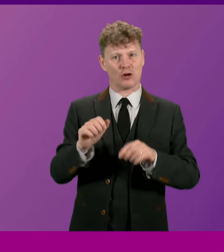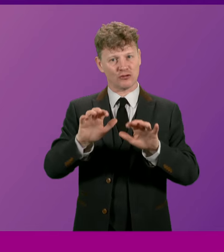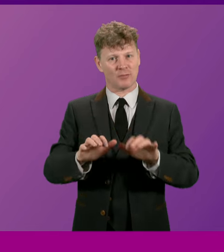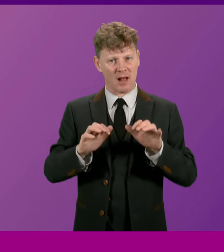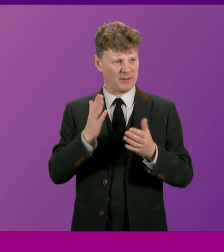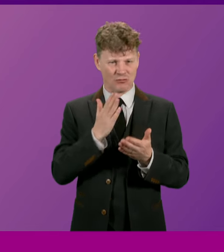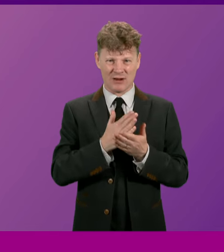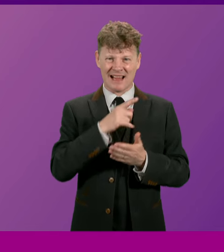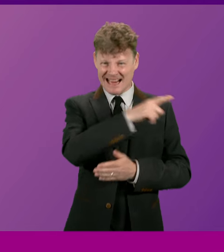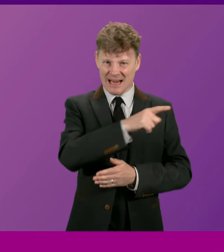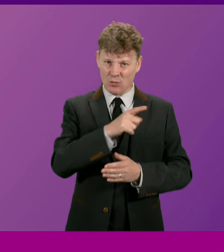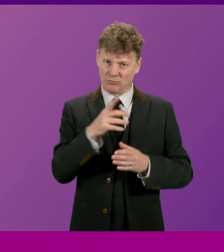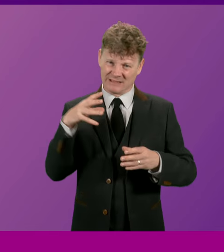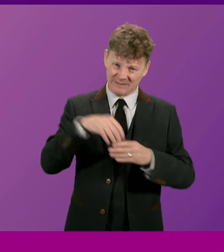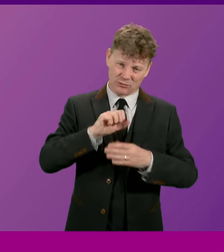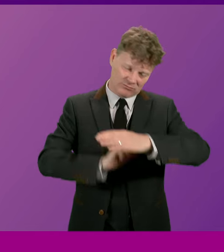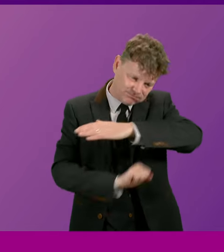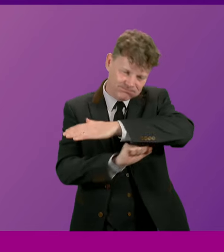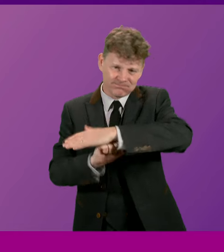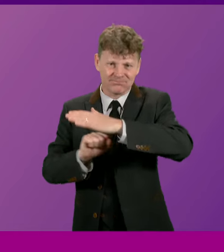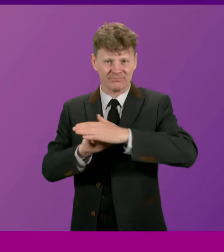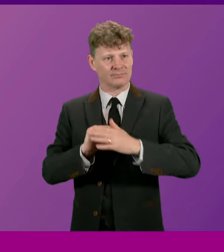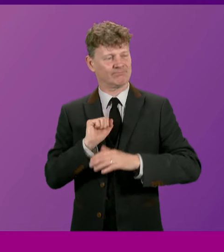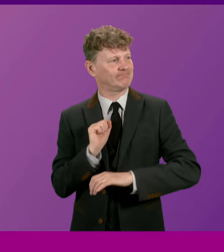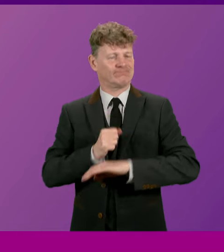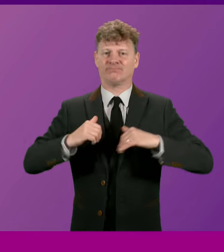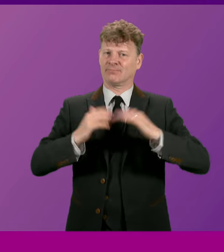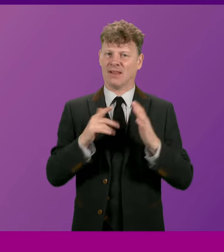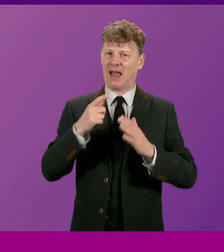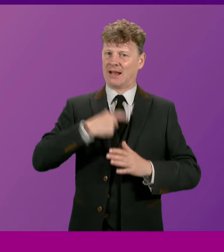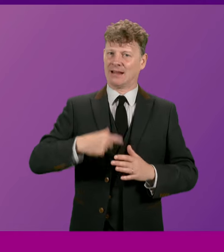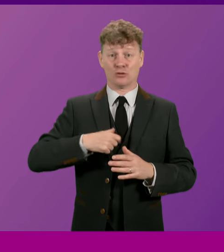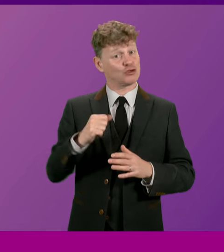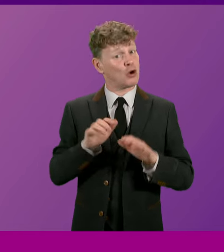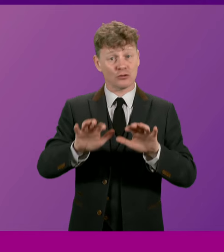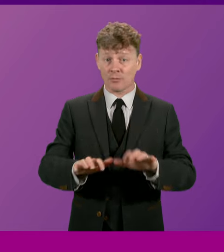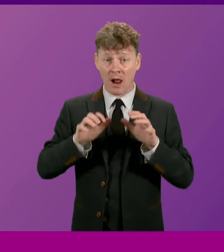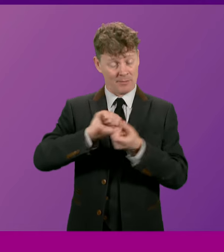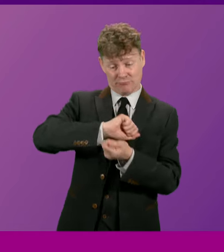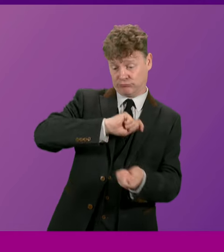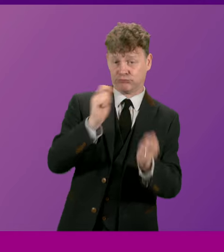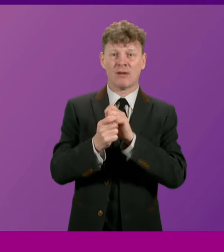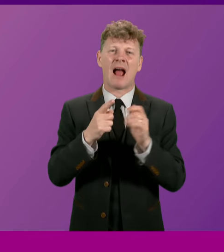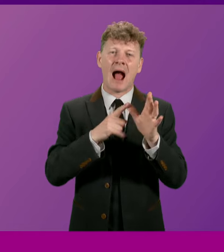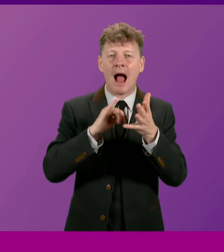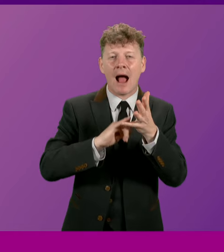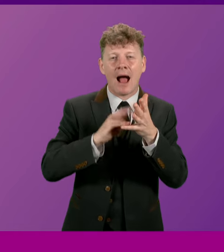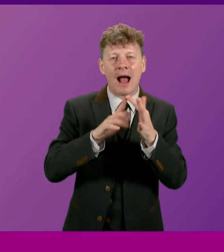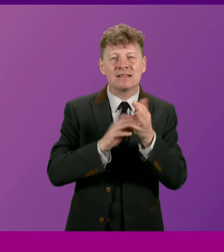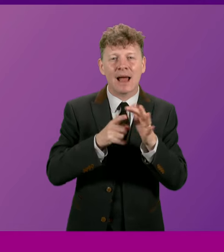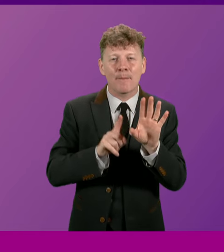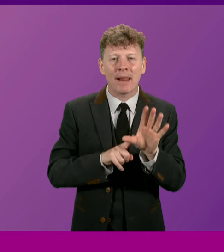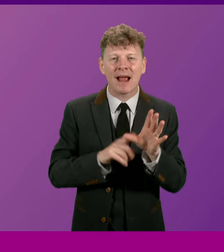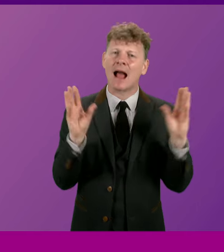very identity. Under his leadership, the Scottish Parliament transformed from an assembly into